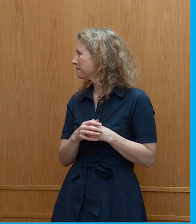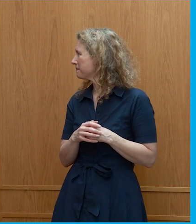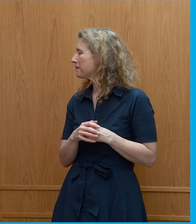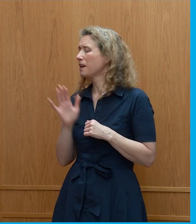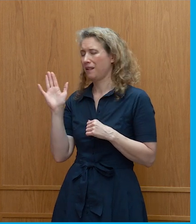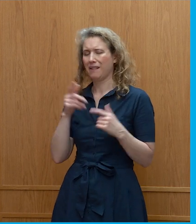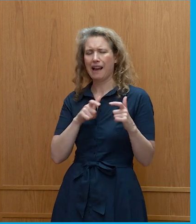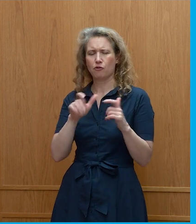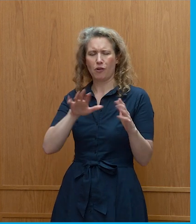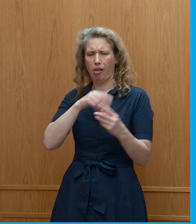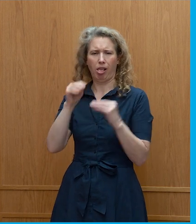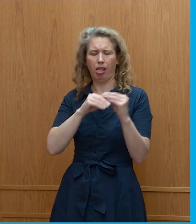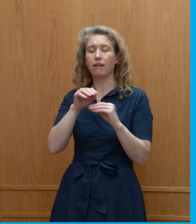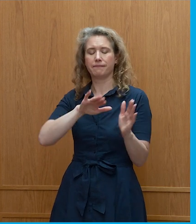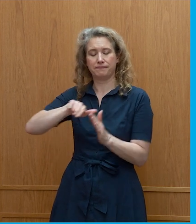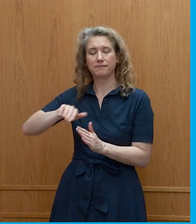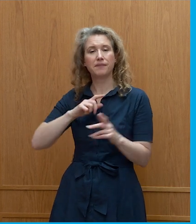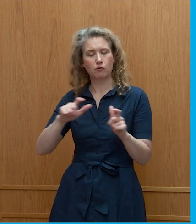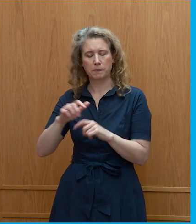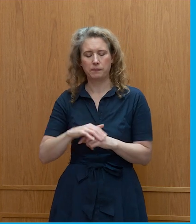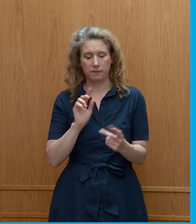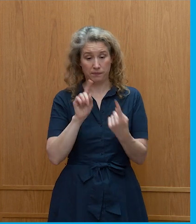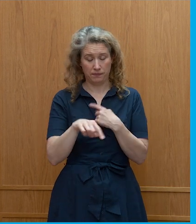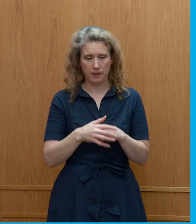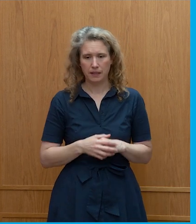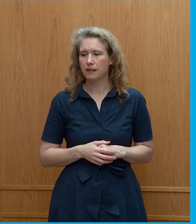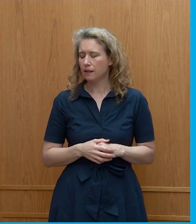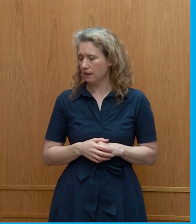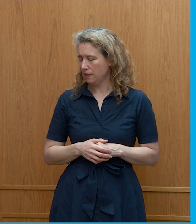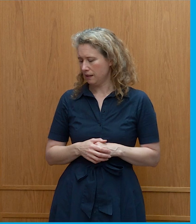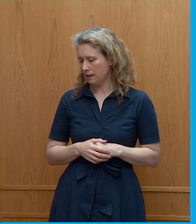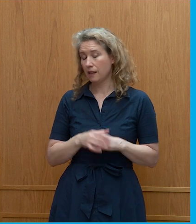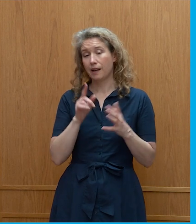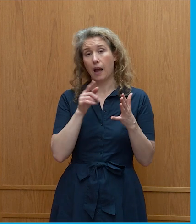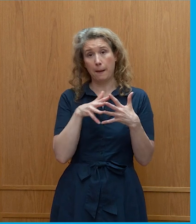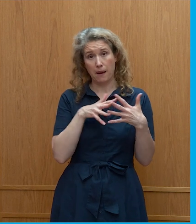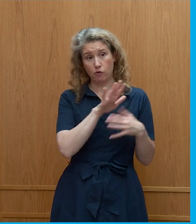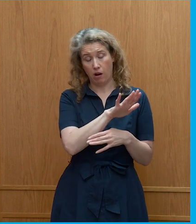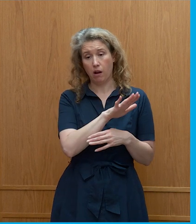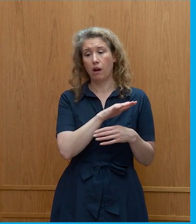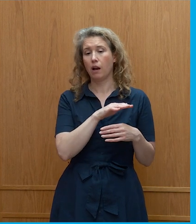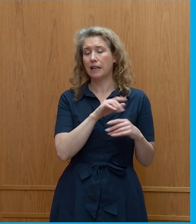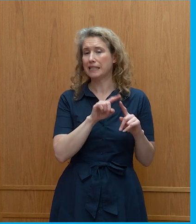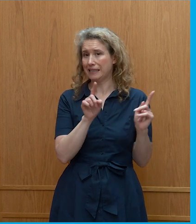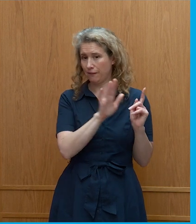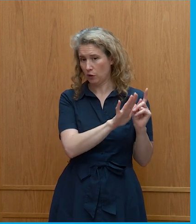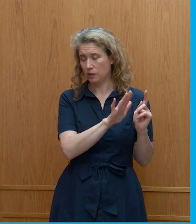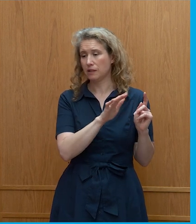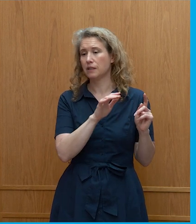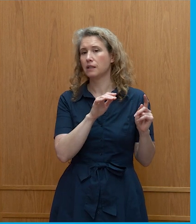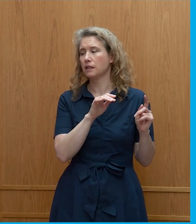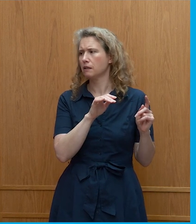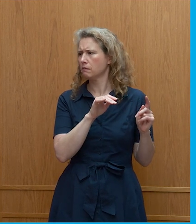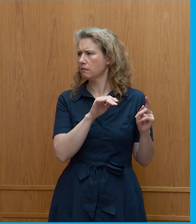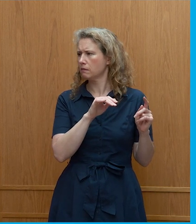Carry on. So I was just going say, you know, the U.S. is common law. Scotland is common law as well, right?